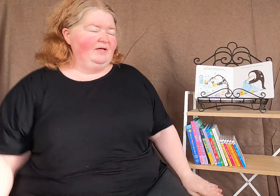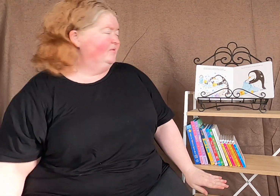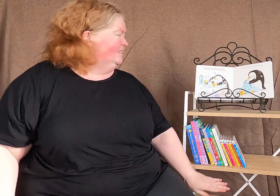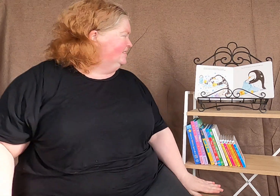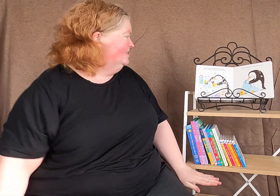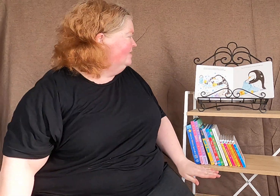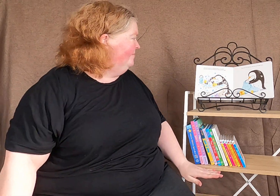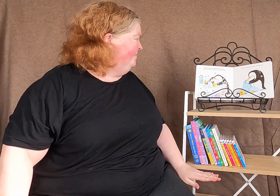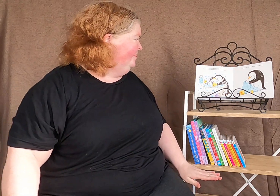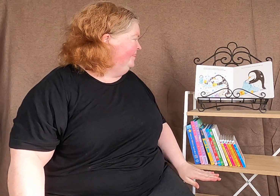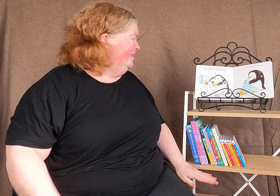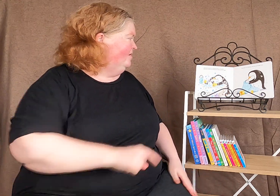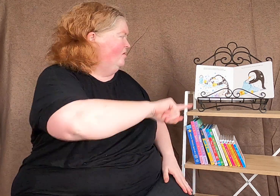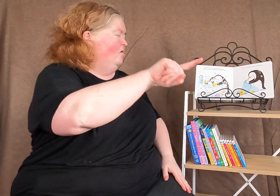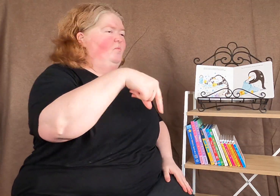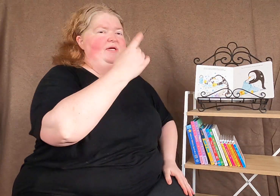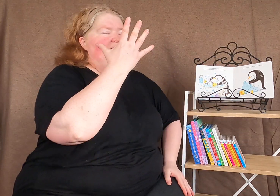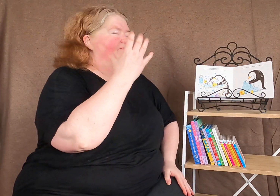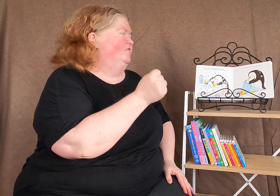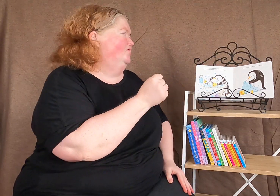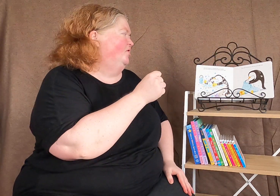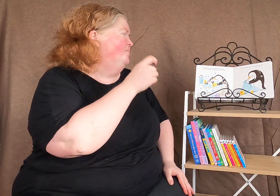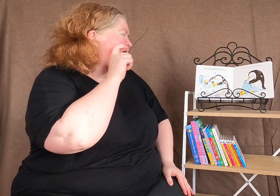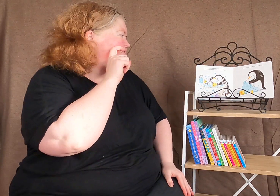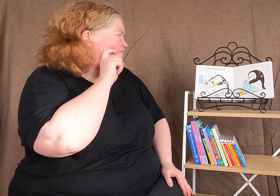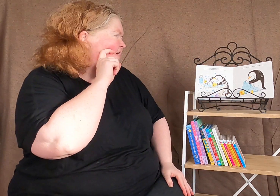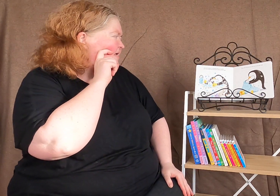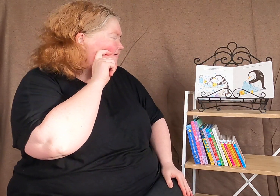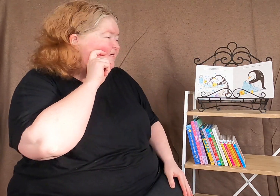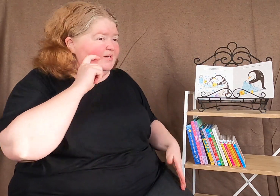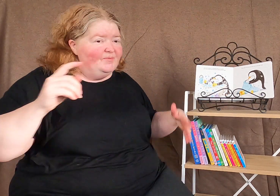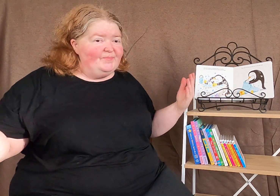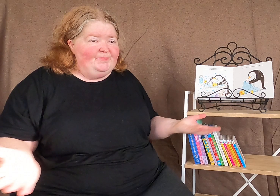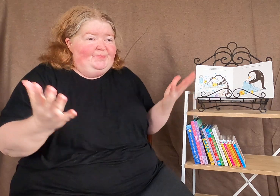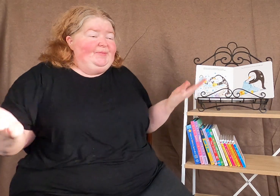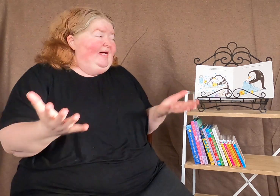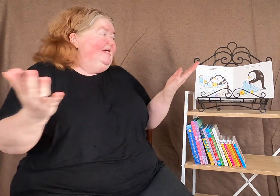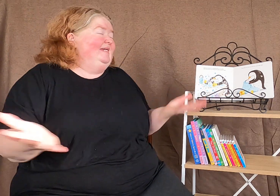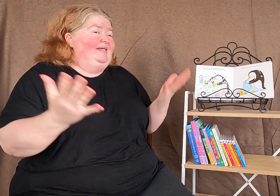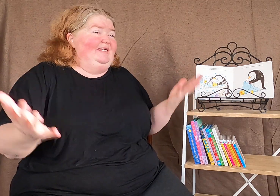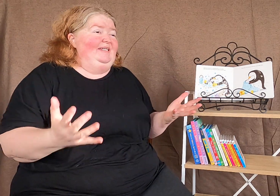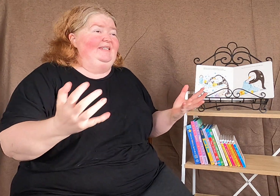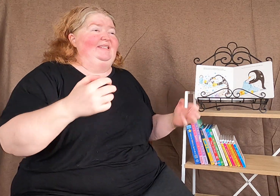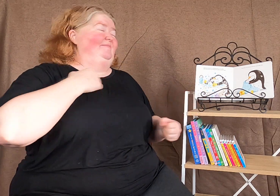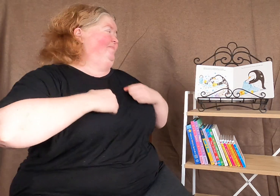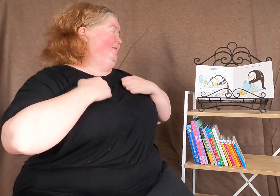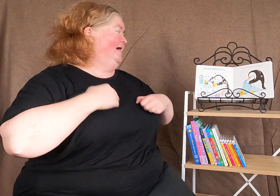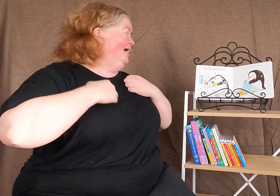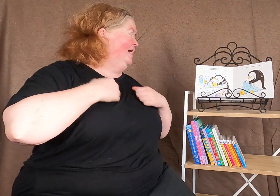Penguins. We have so much fun playing in the bath.